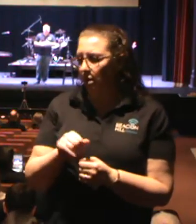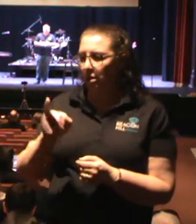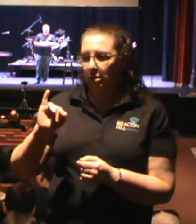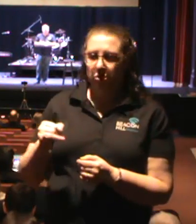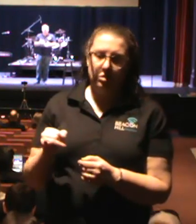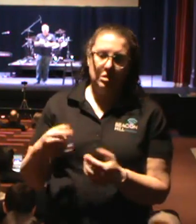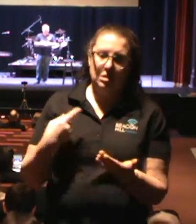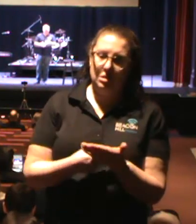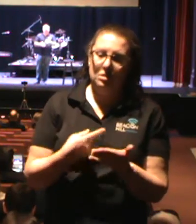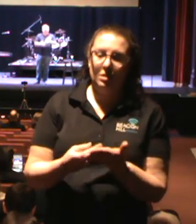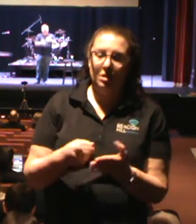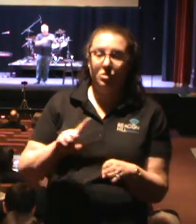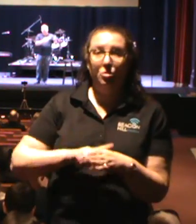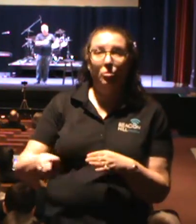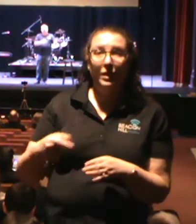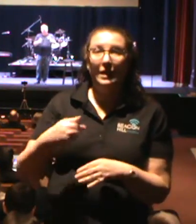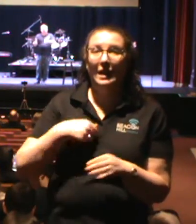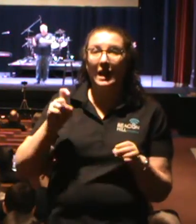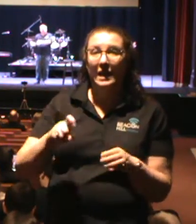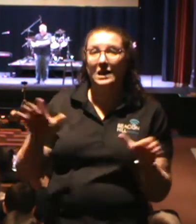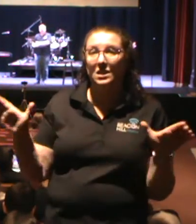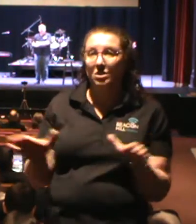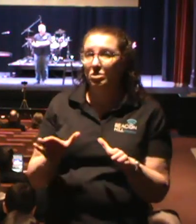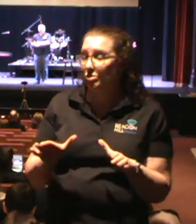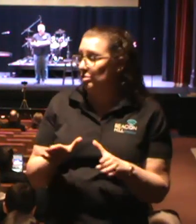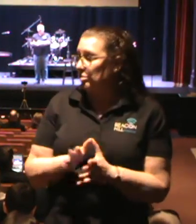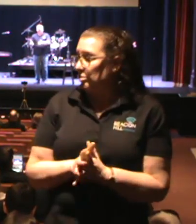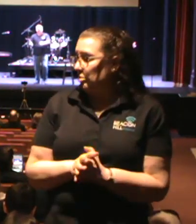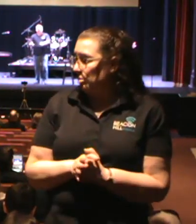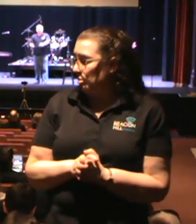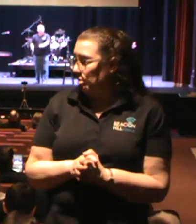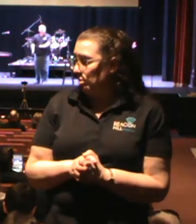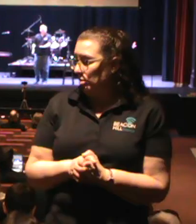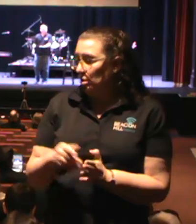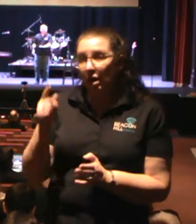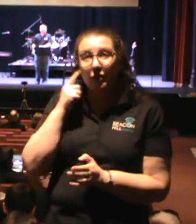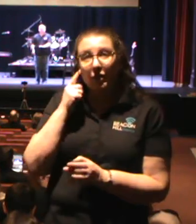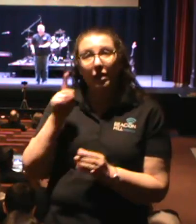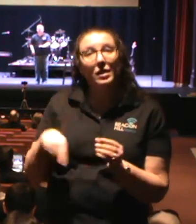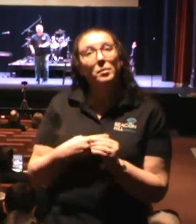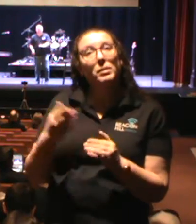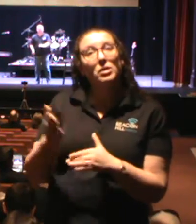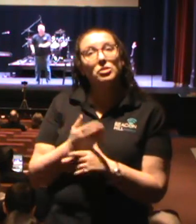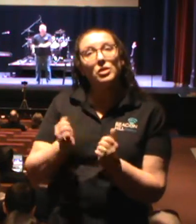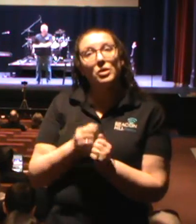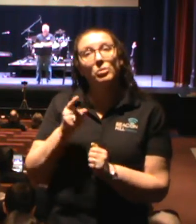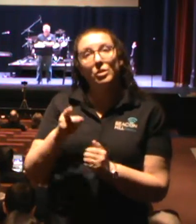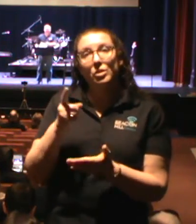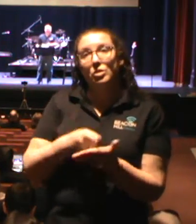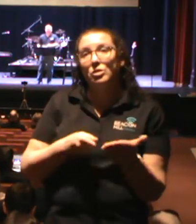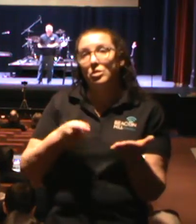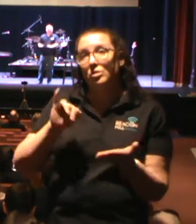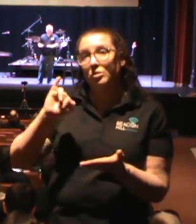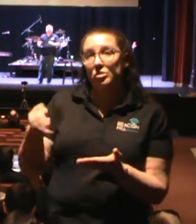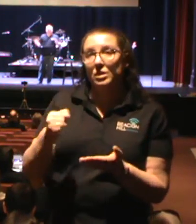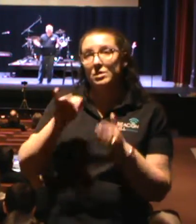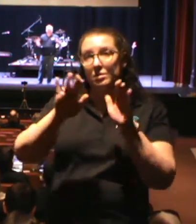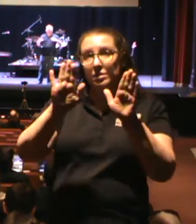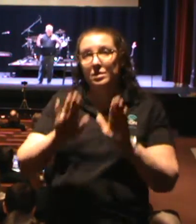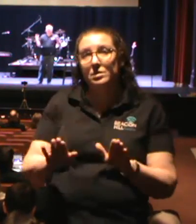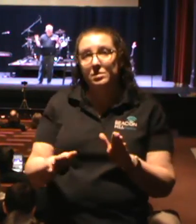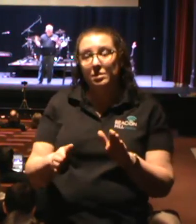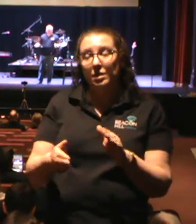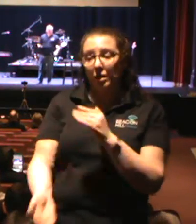do and deal with that, like, Patrick Gill shared with us one time, I thought about sharing with you just on a Sunday morning kind of what some